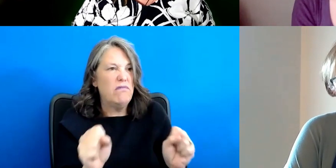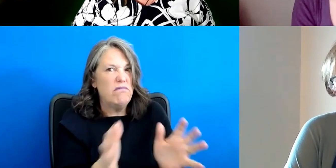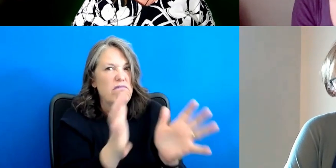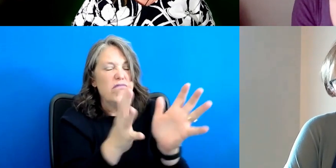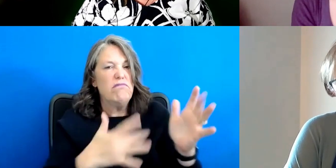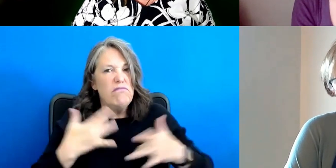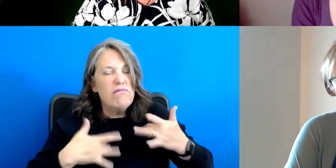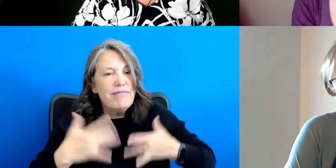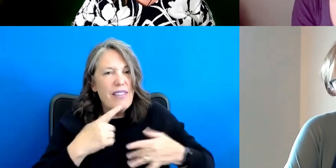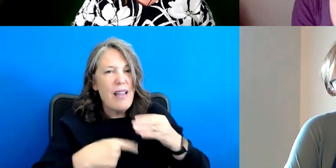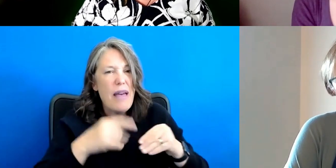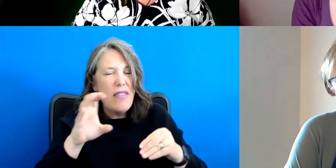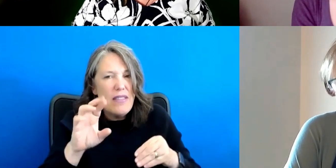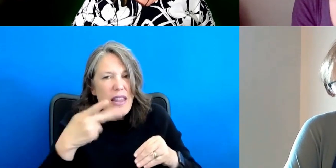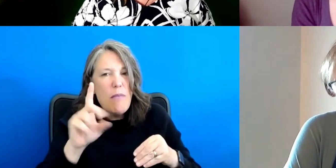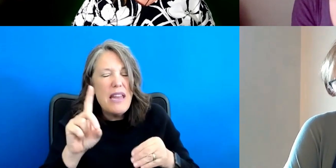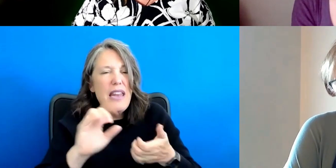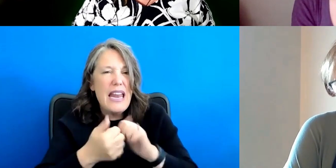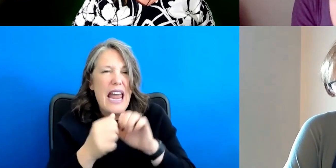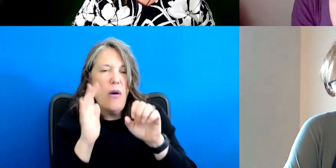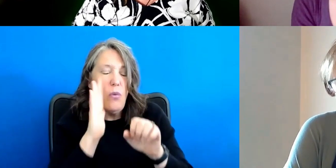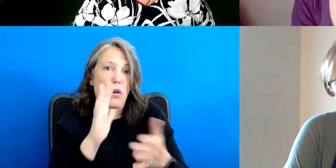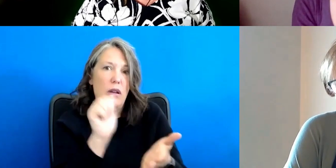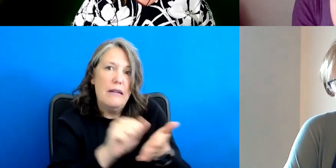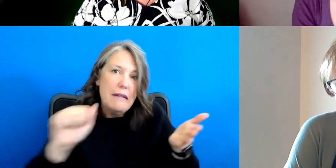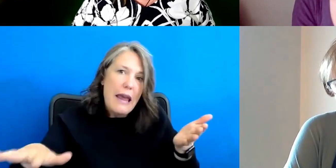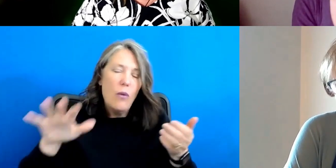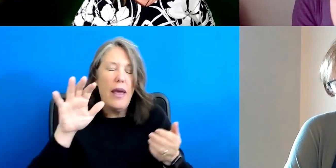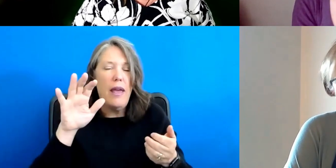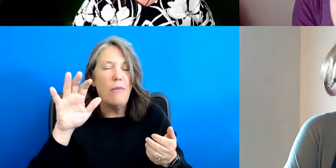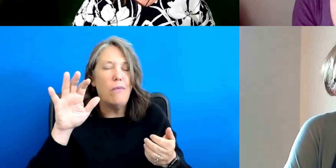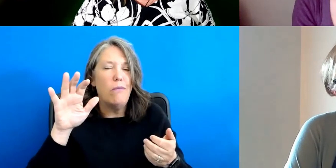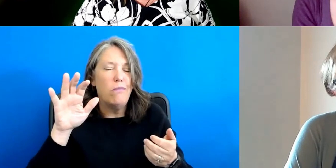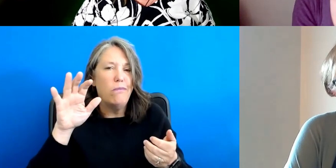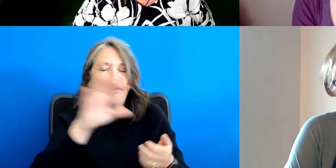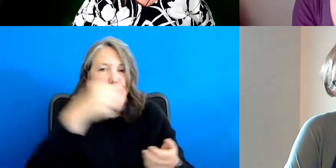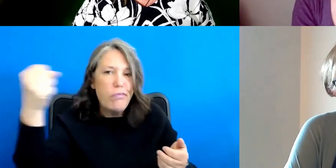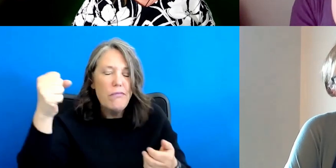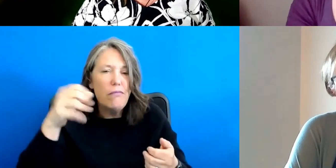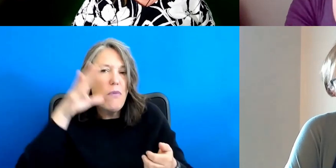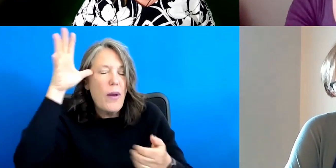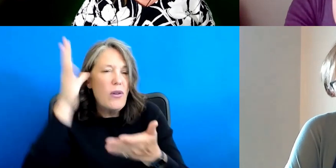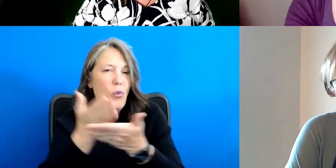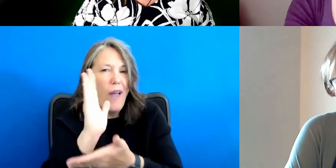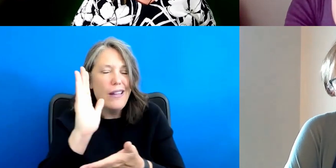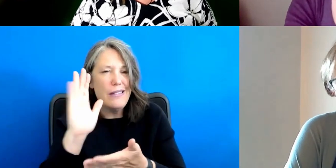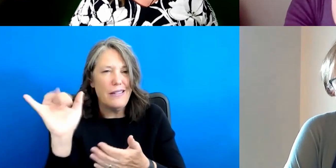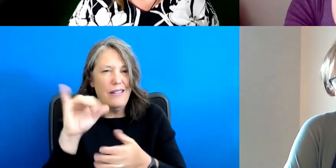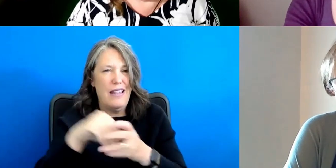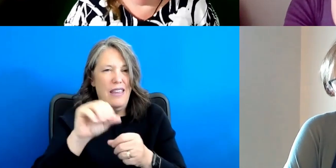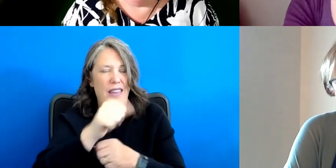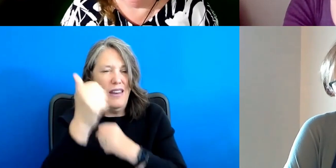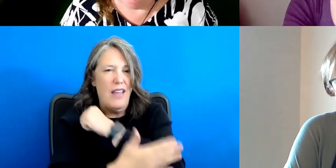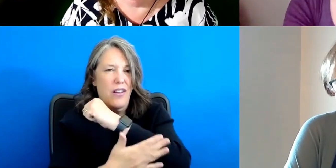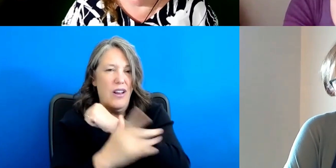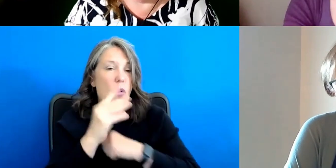the CRPD and how it's going to take away parental rights, like, um, you know, in other countries where we're